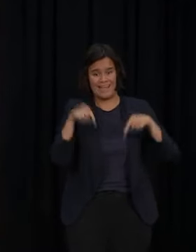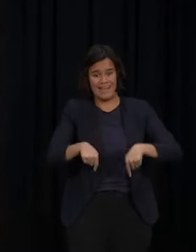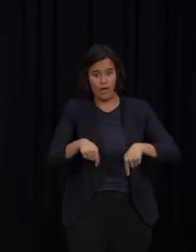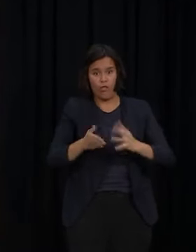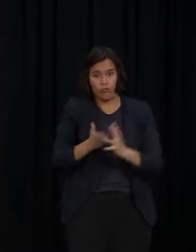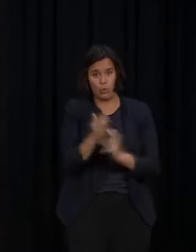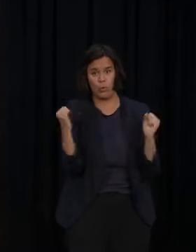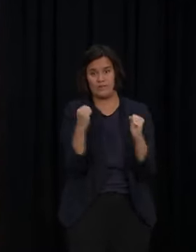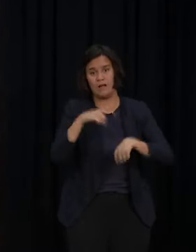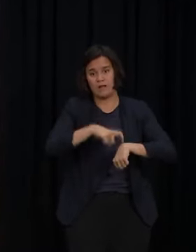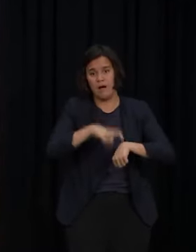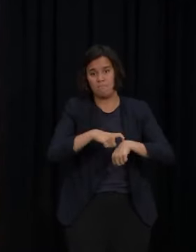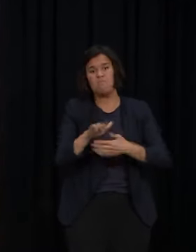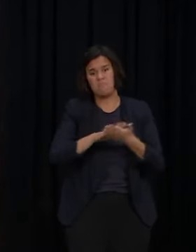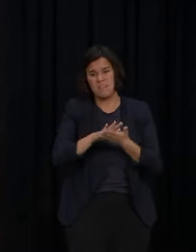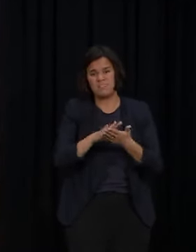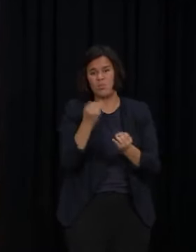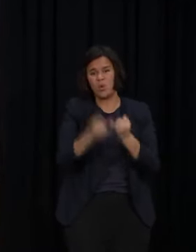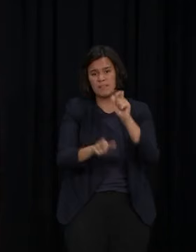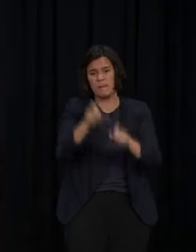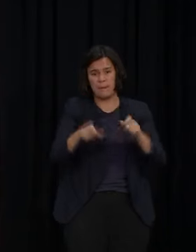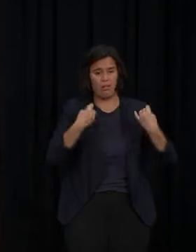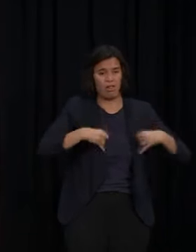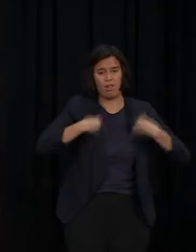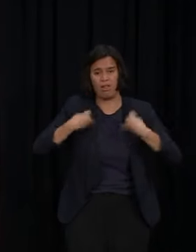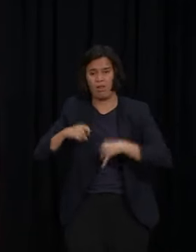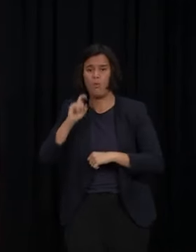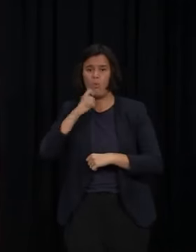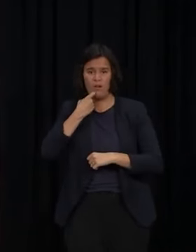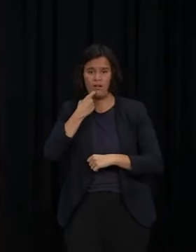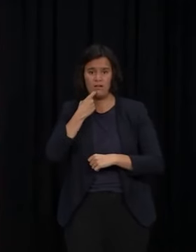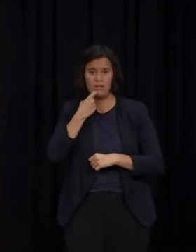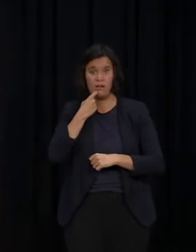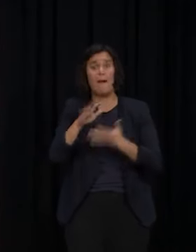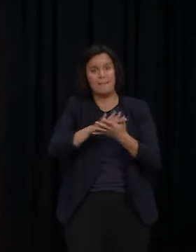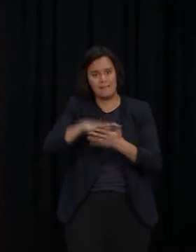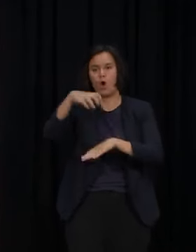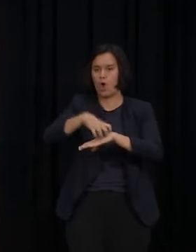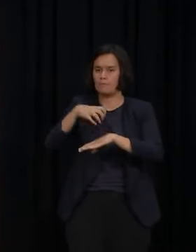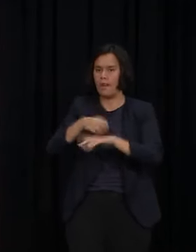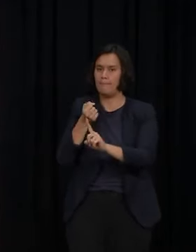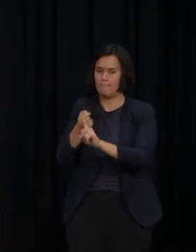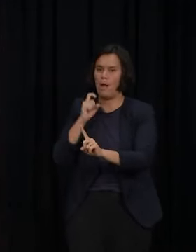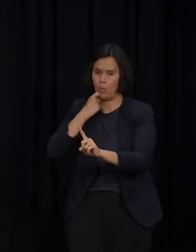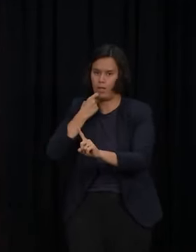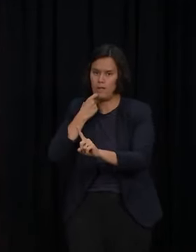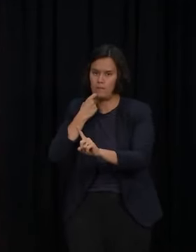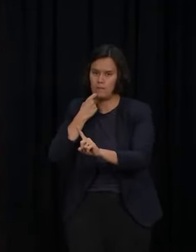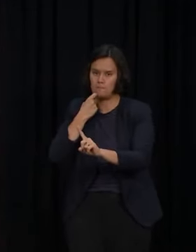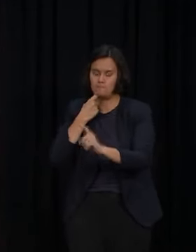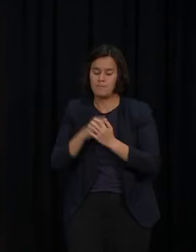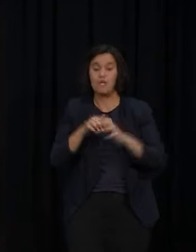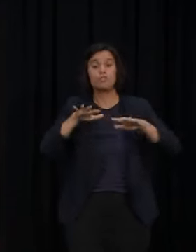the potential of more illness. We need to ensure our health system can manage a heavier burden as well. To summarise then the coming